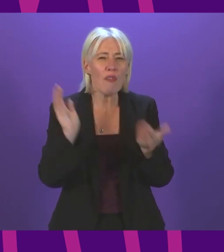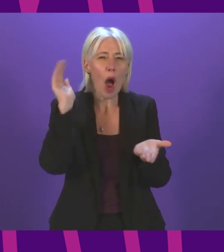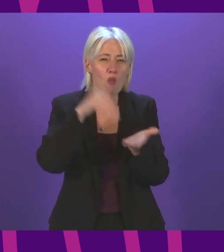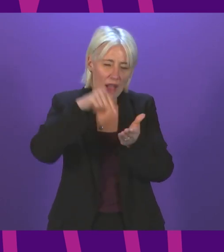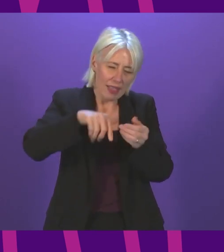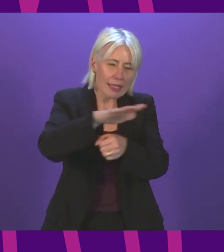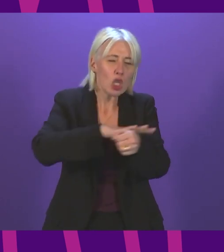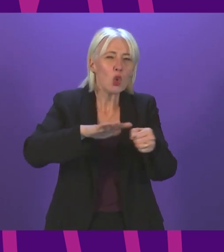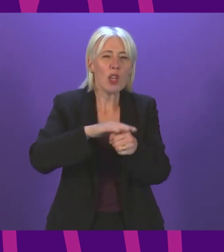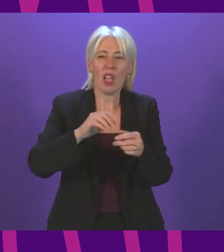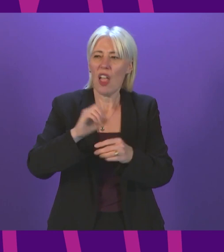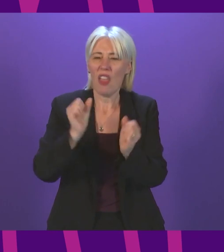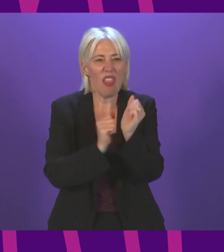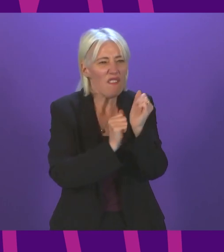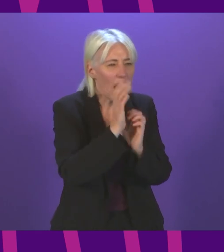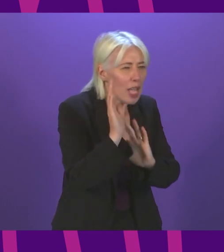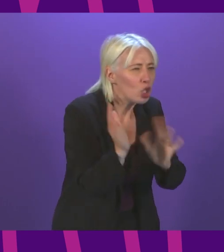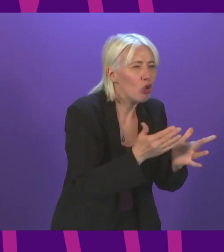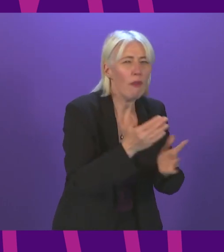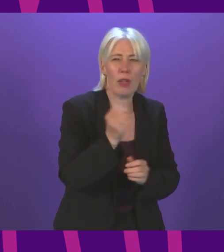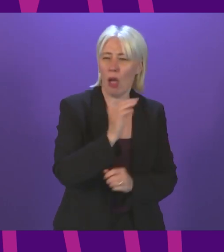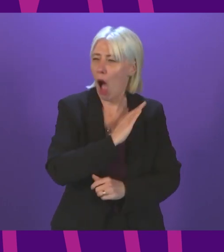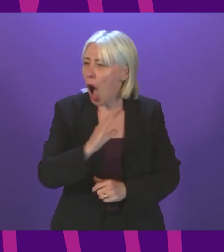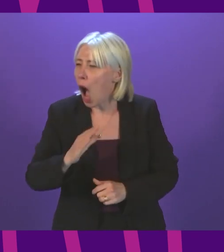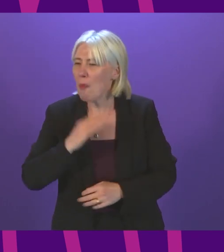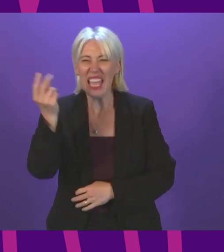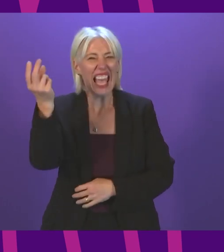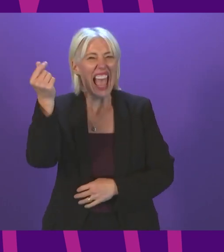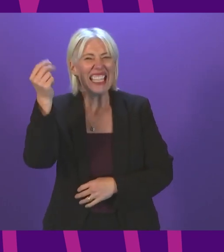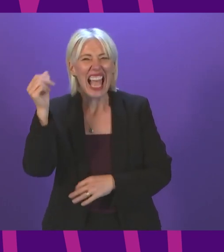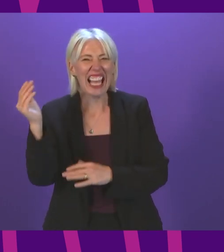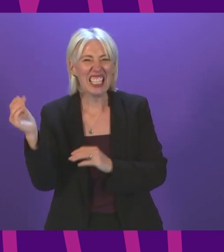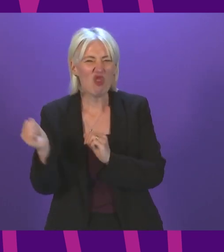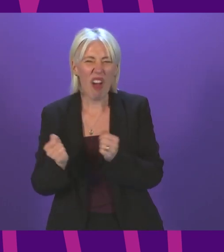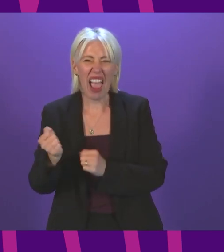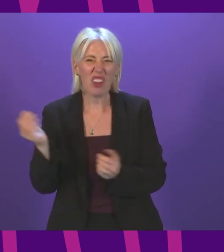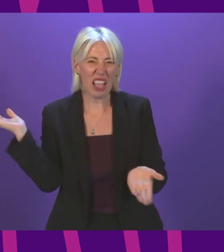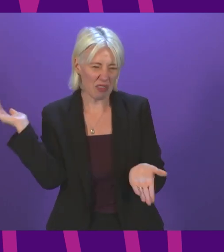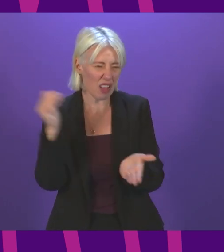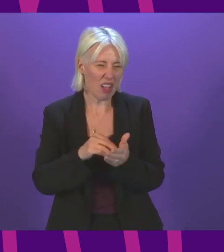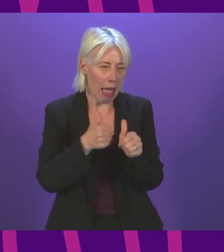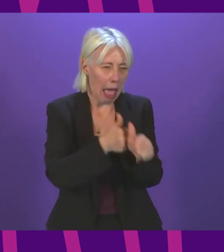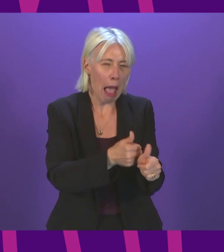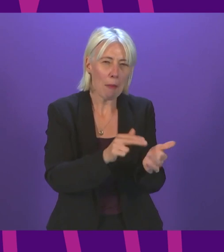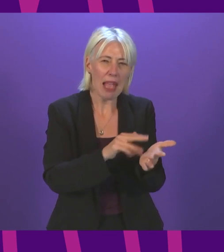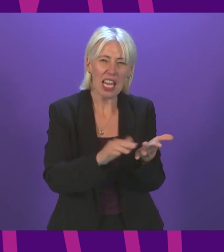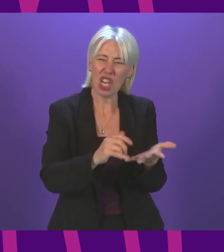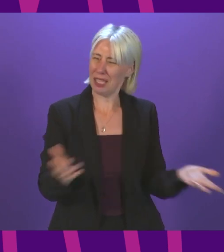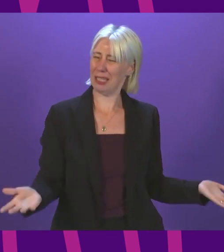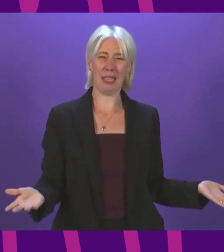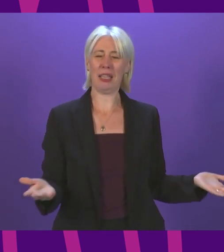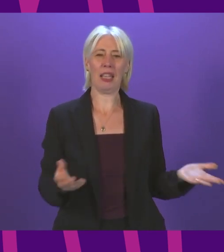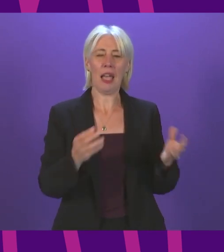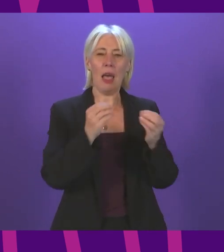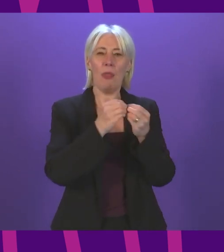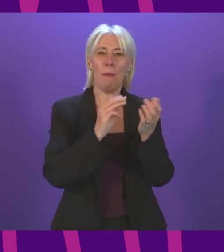where the fire service, the army and taxi drivers have to bail out frontline care staff. Just this morning, the BMA said that there was no